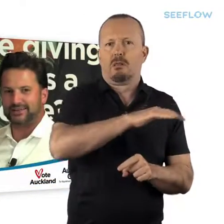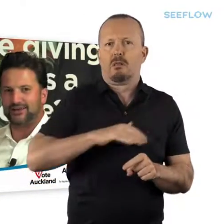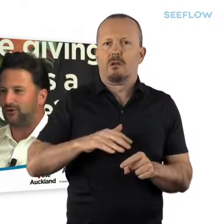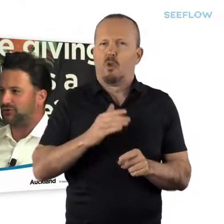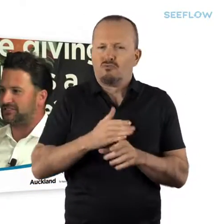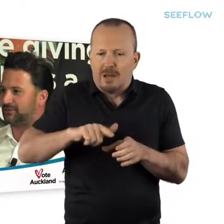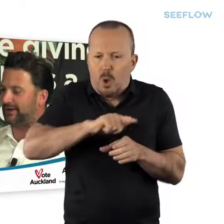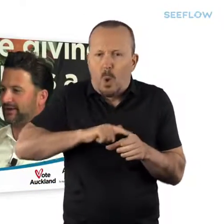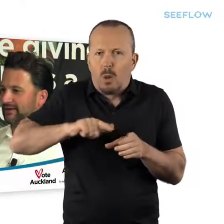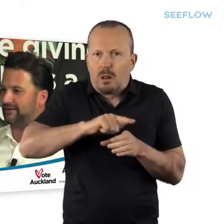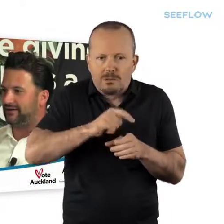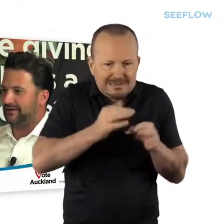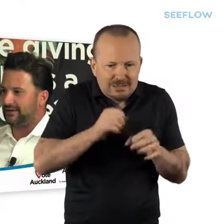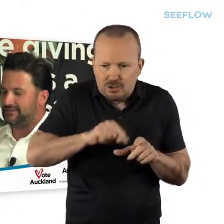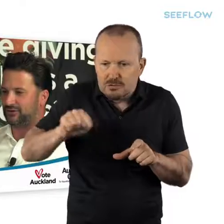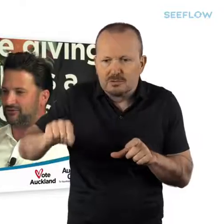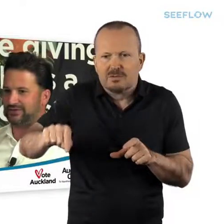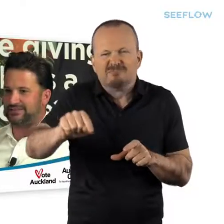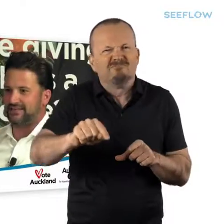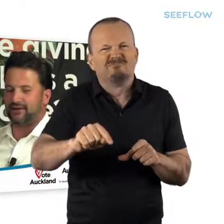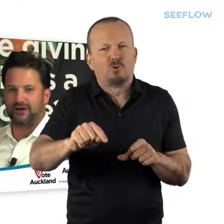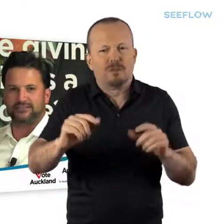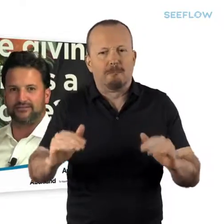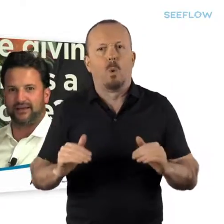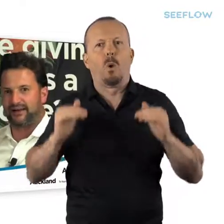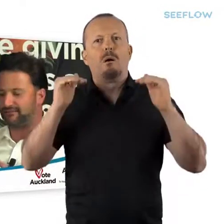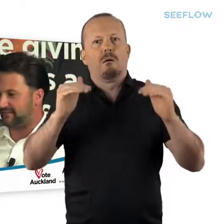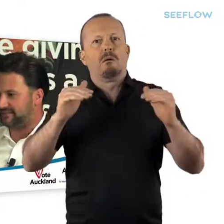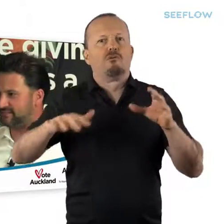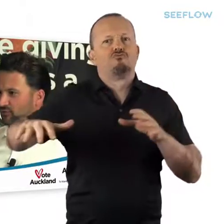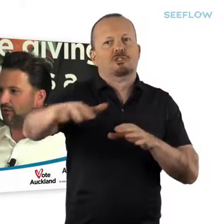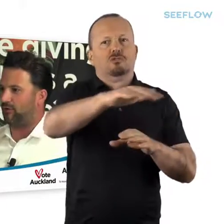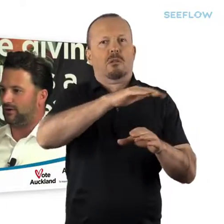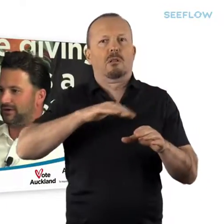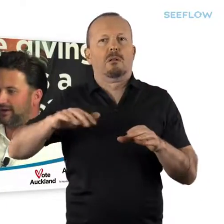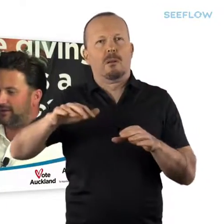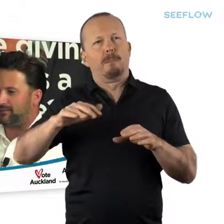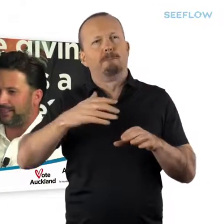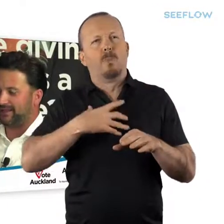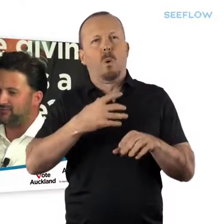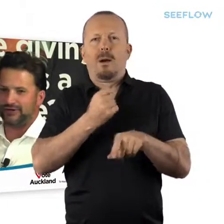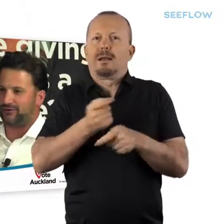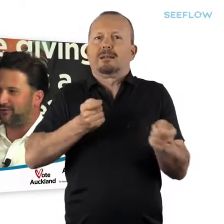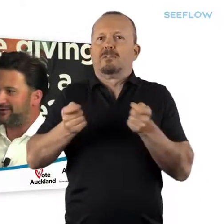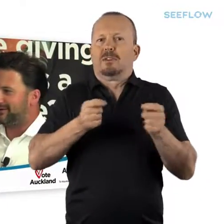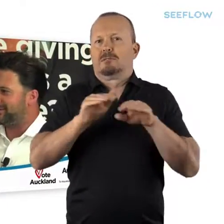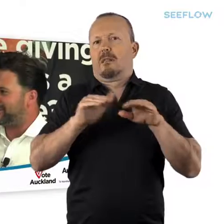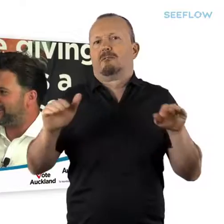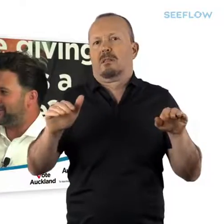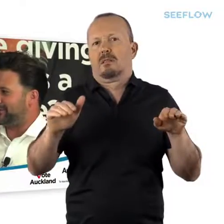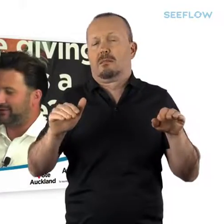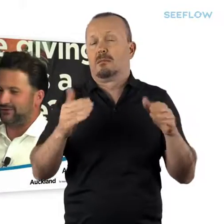not particularly local decision-making, and it is at the crux of that governance role. It's really cool.